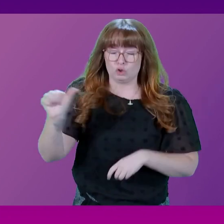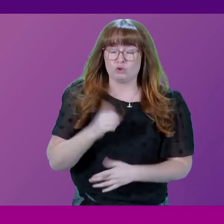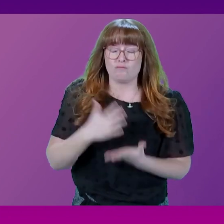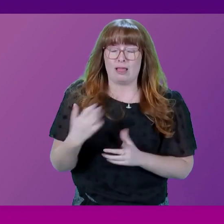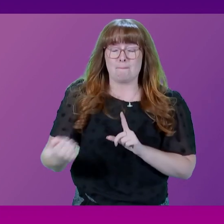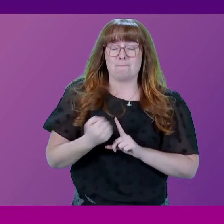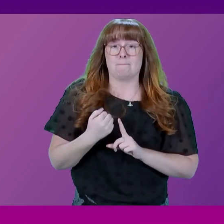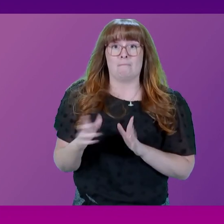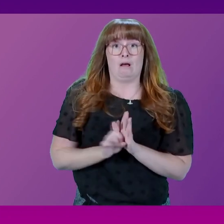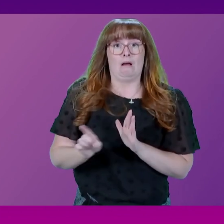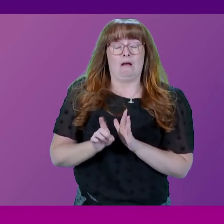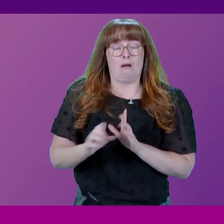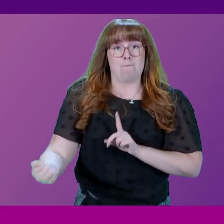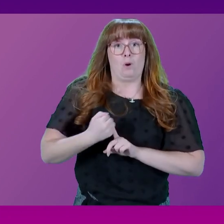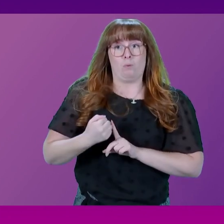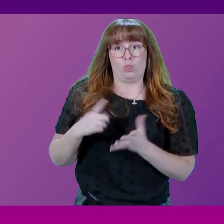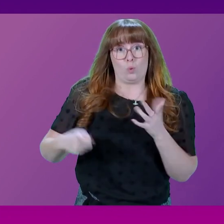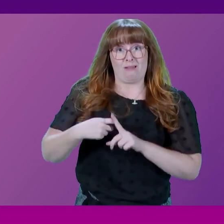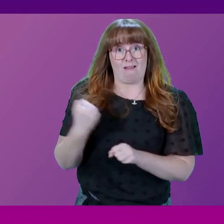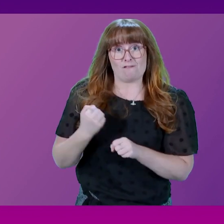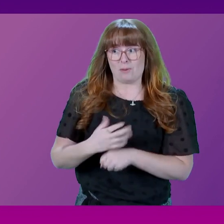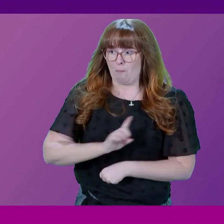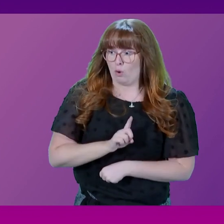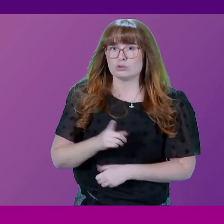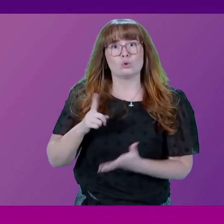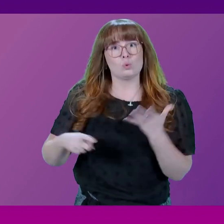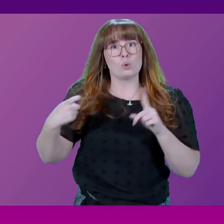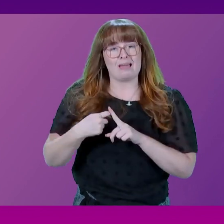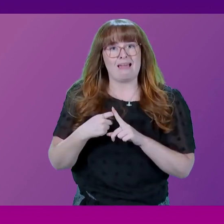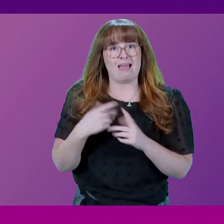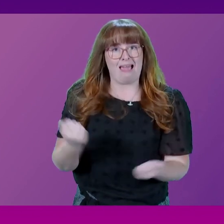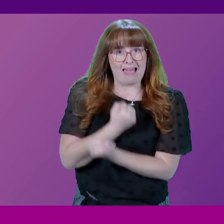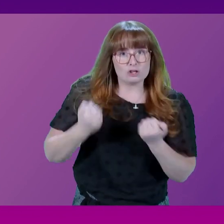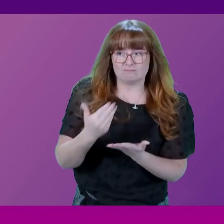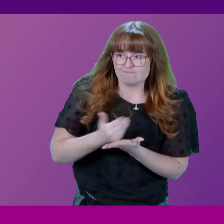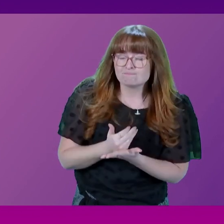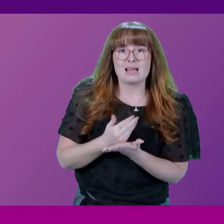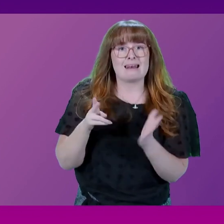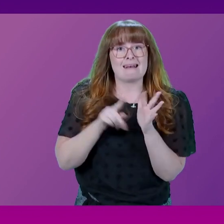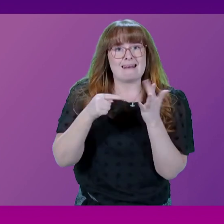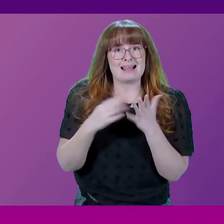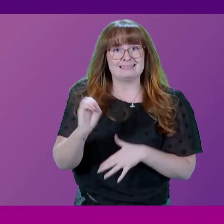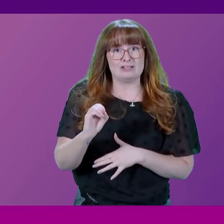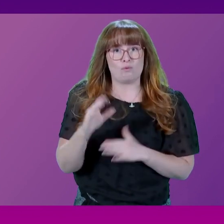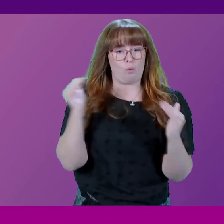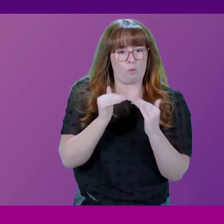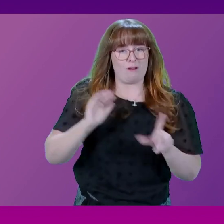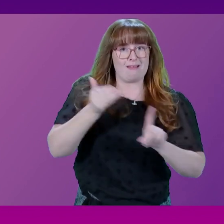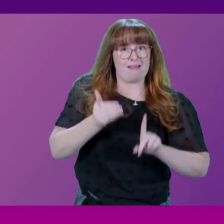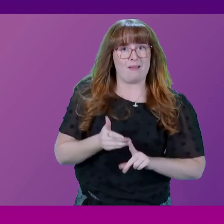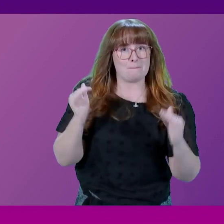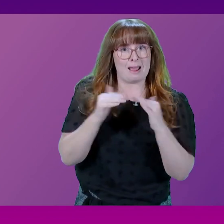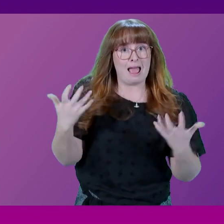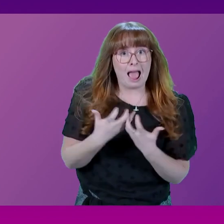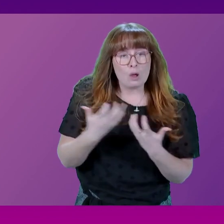ringing in the Government, as the UK's energy security and net zero goals can only be met if we have